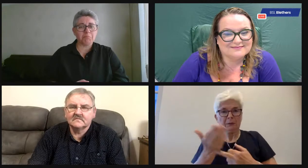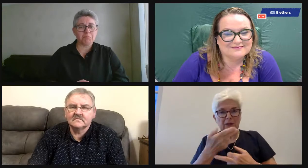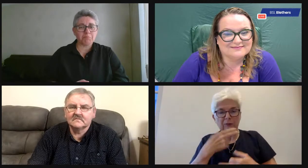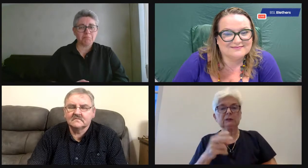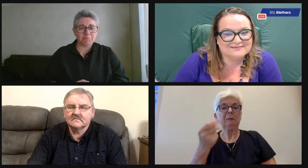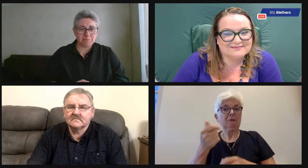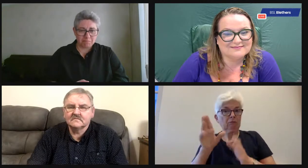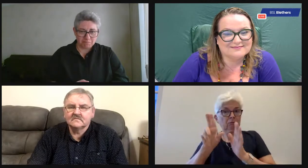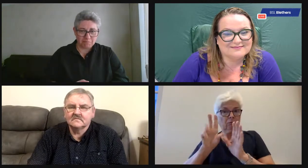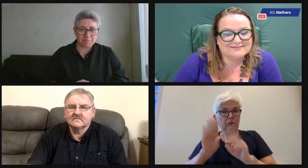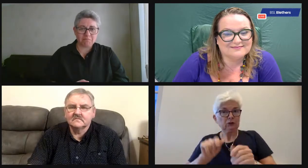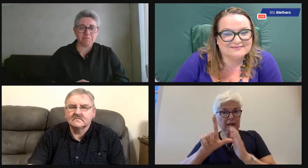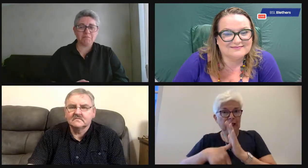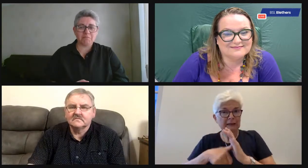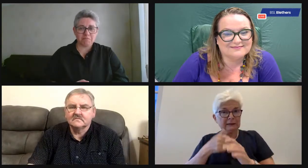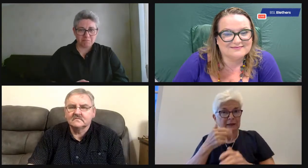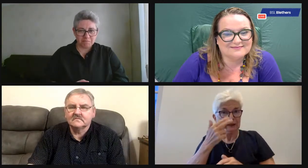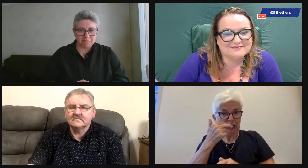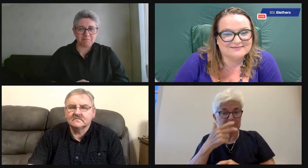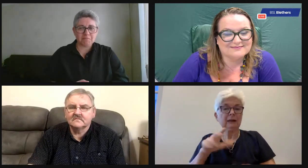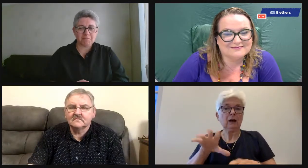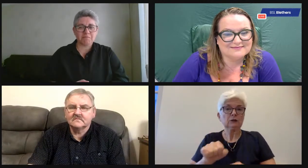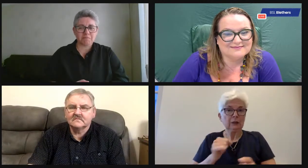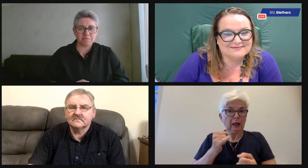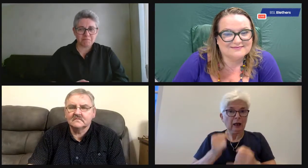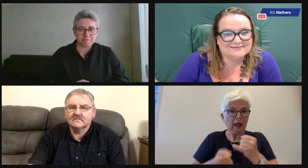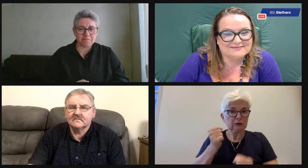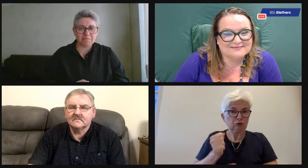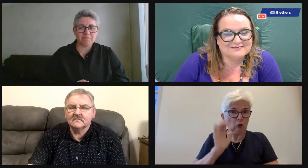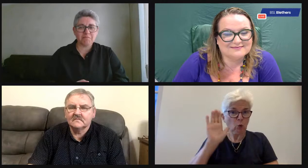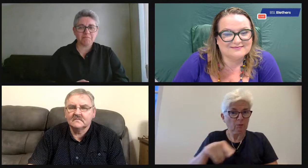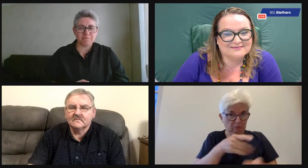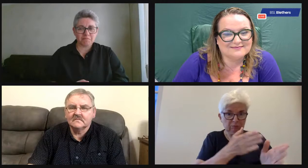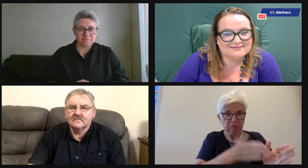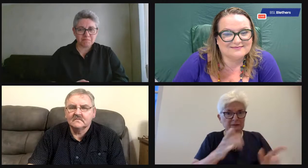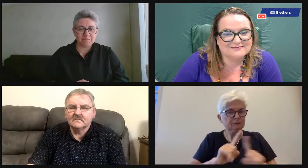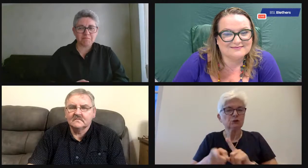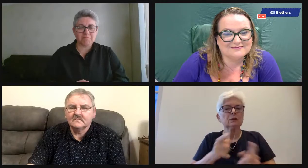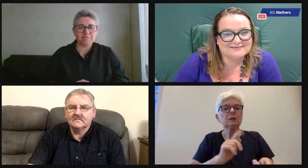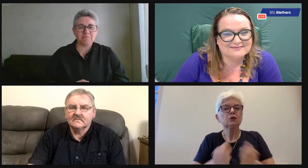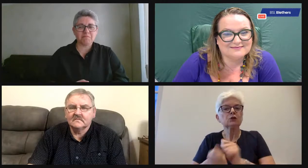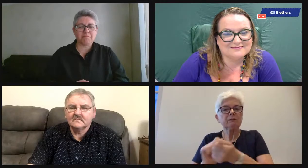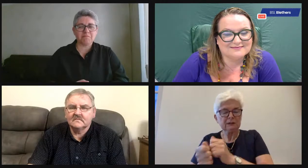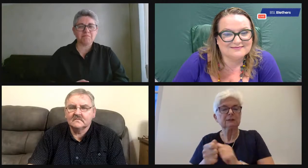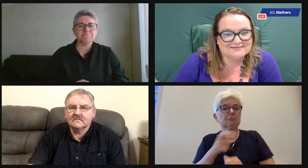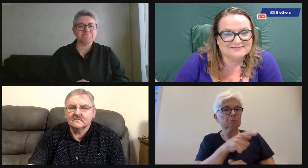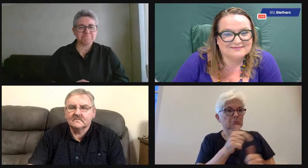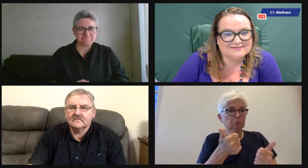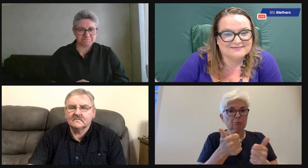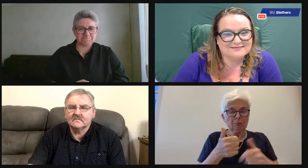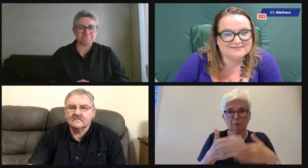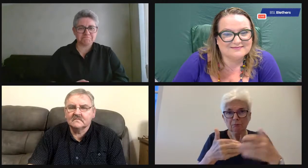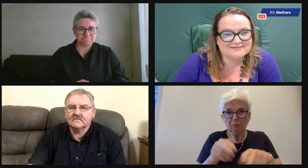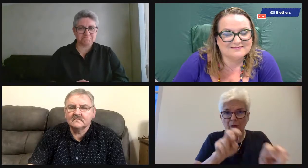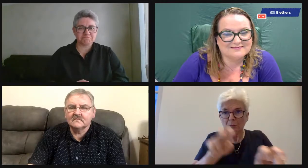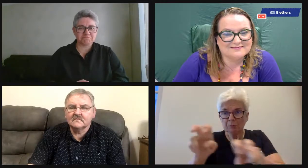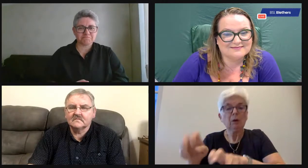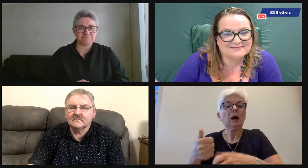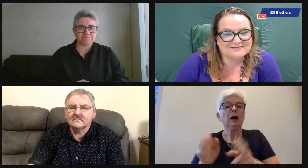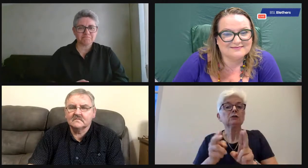Some were early in the morning, some were in the middle of the afternoon, some were quite late in the evening. You know, just before the last train home. So a number